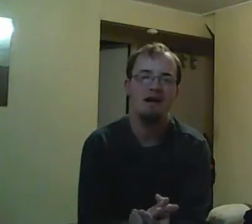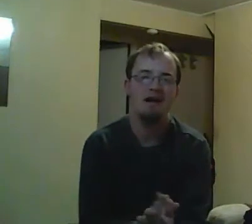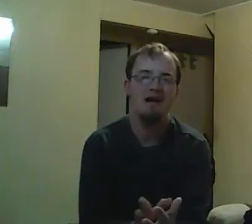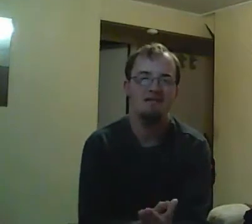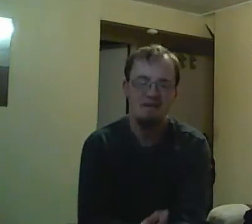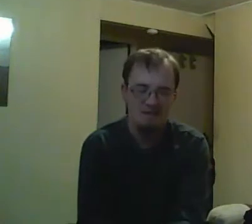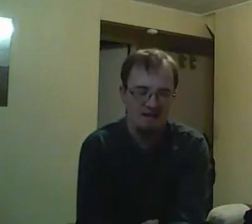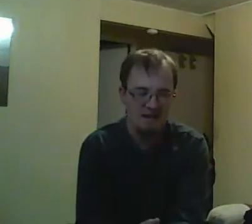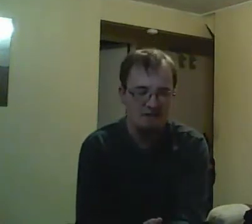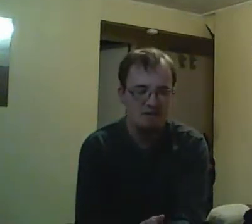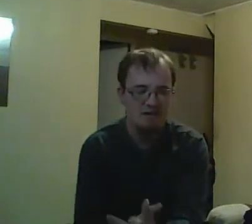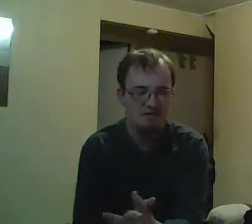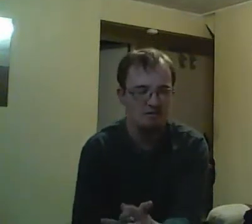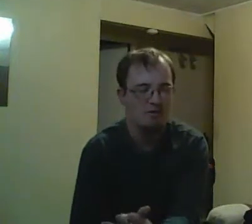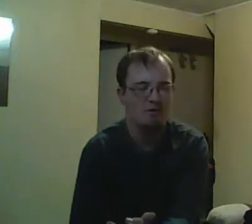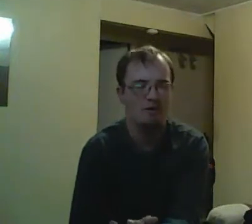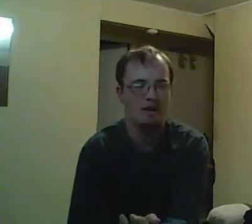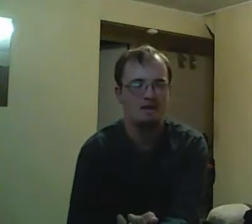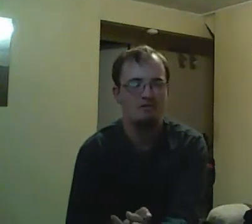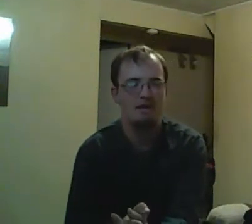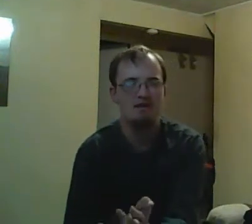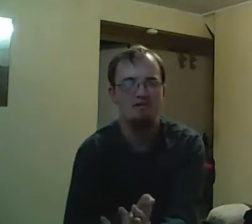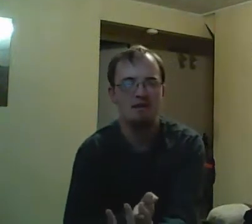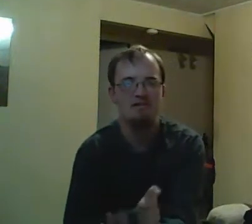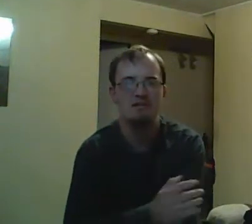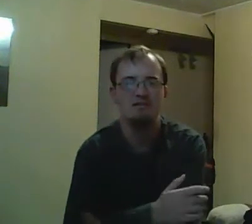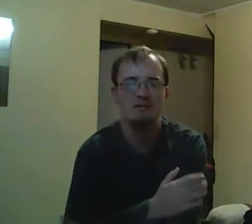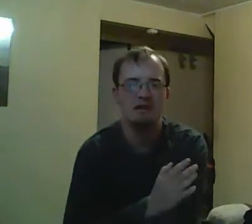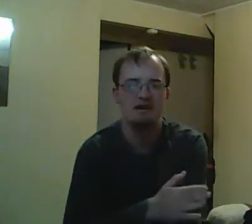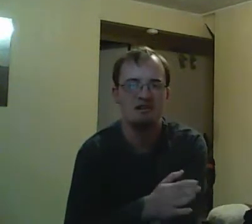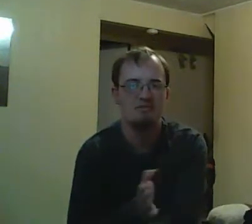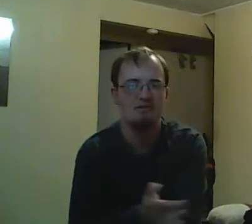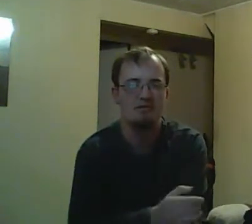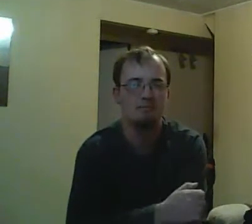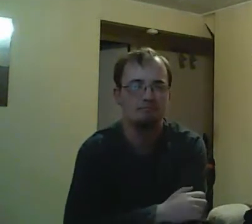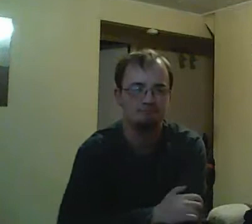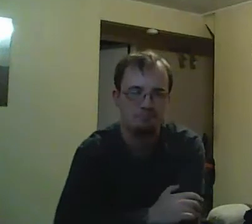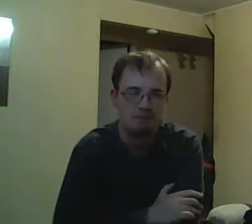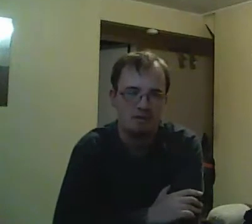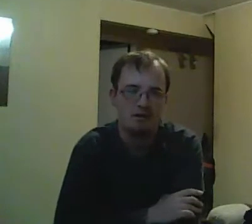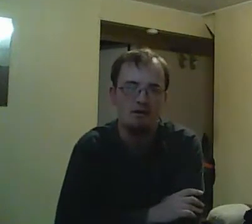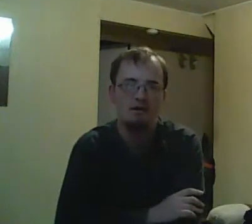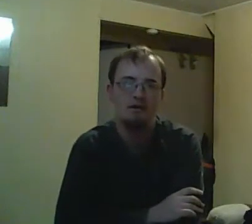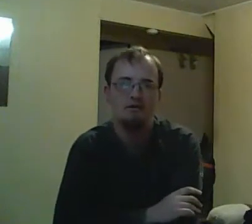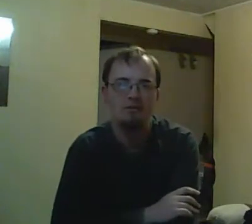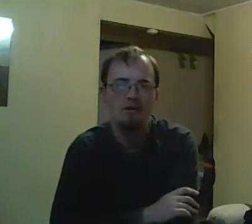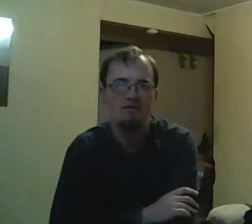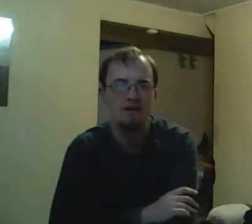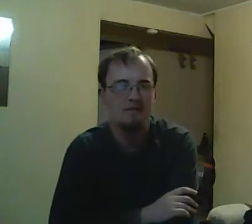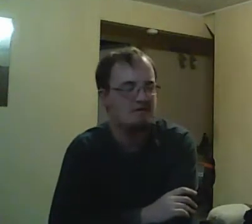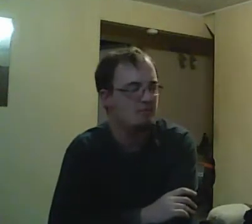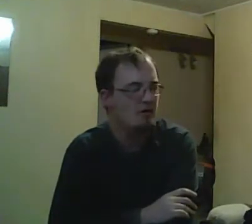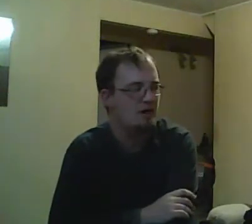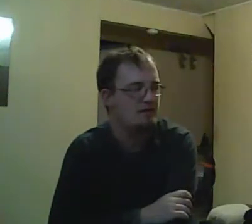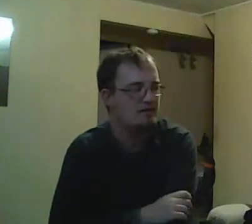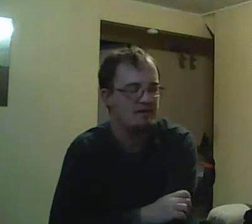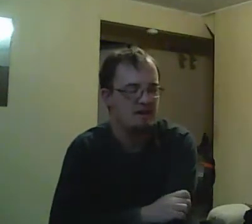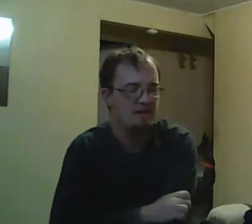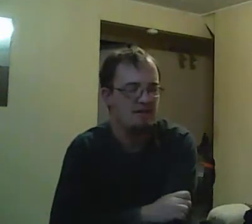was in safe range of Rick picking it up and all that. So, basically, they had to deal with a lot of fallout.